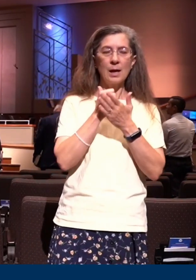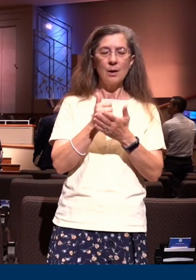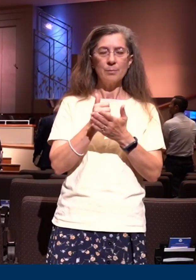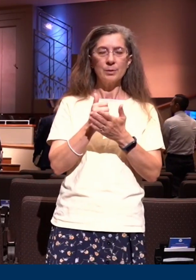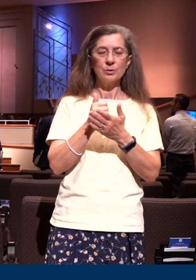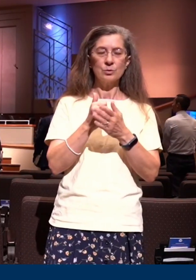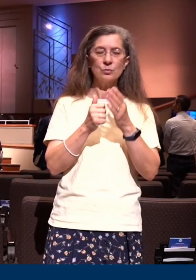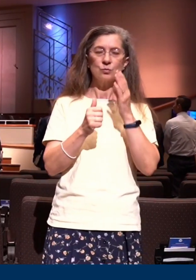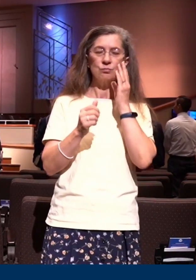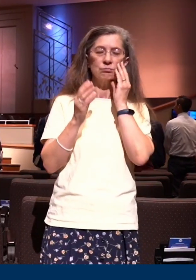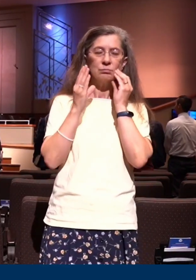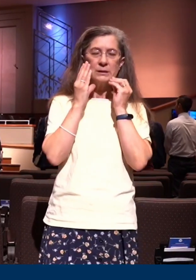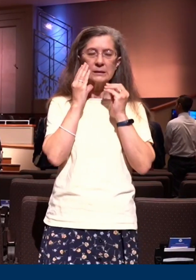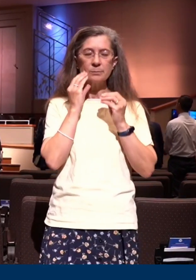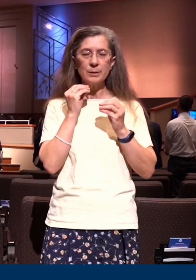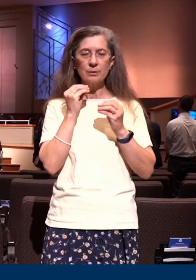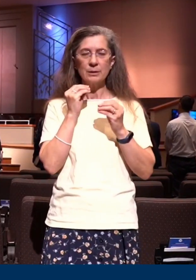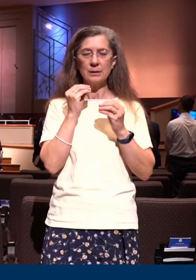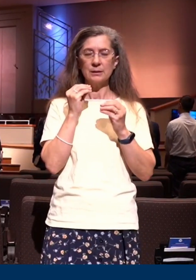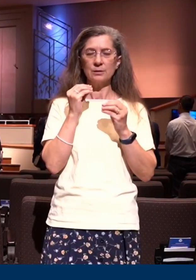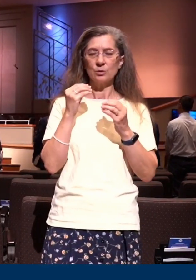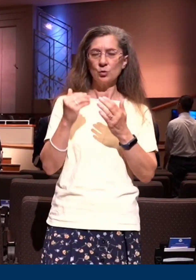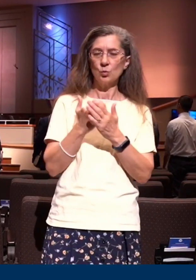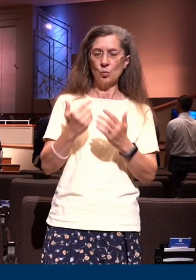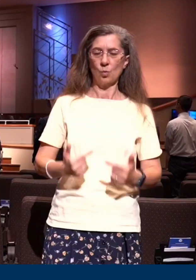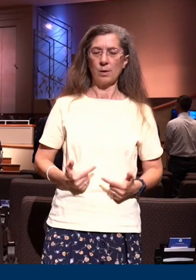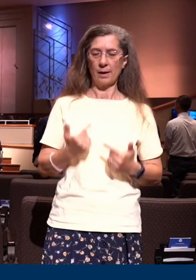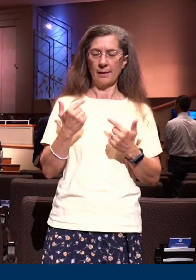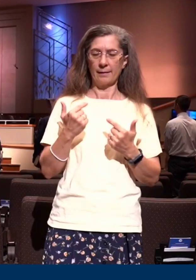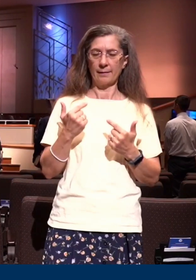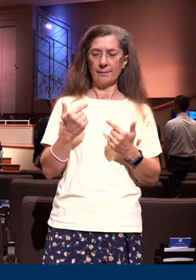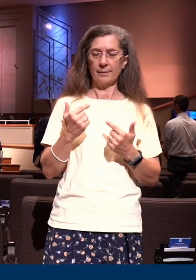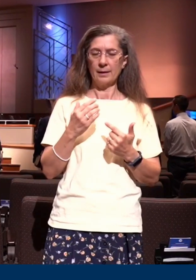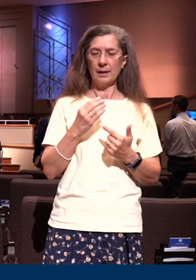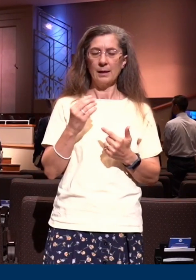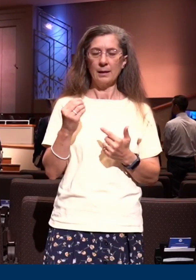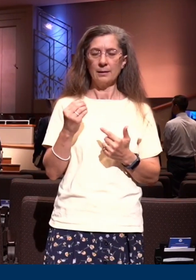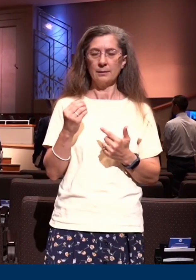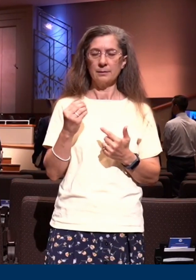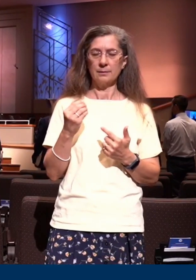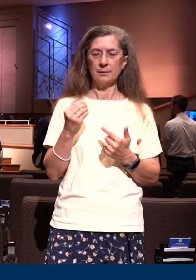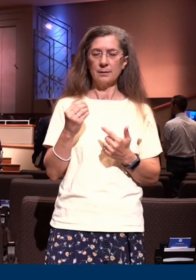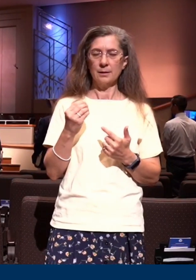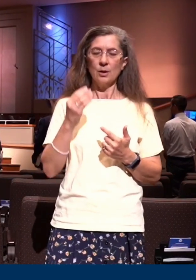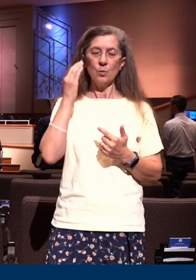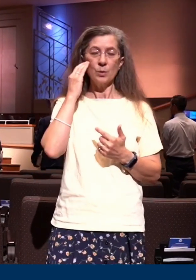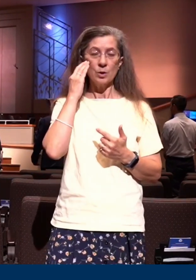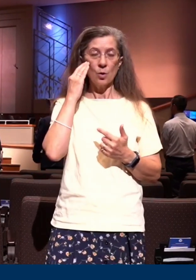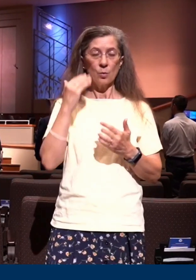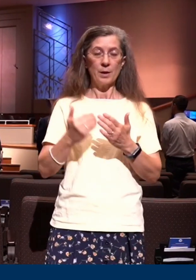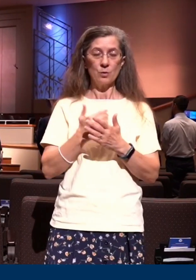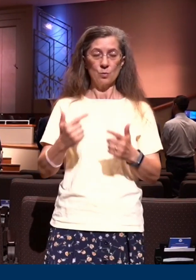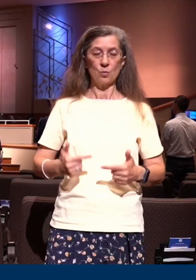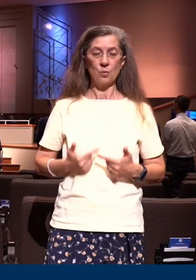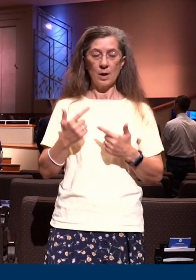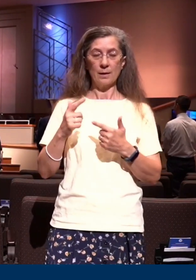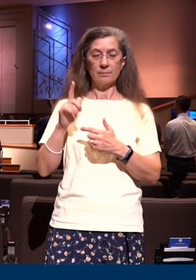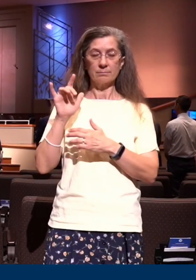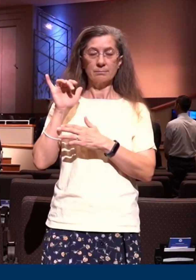the purpose of this new life Lord we believe it's going to be a permanent glorification but we want victory now